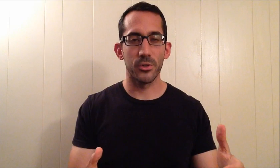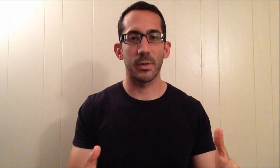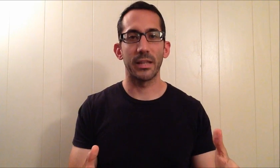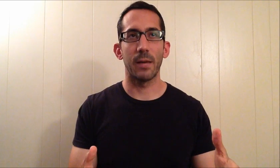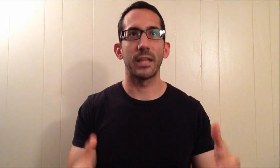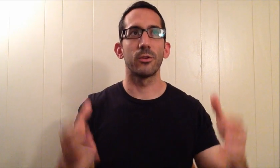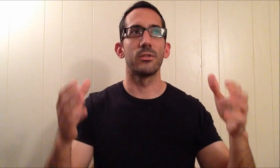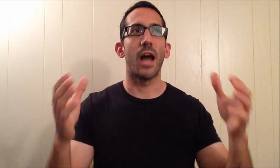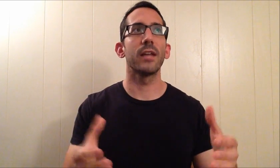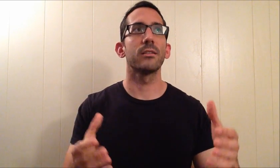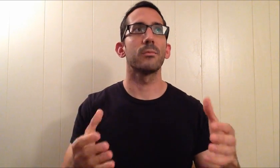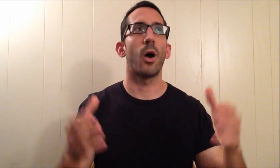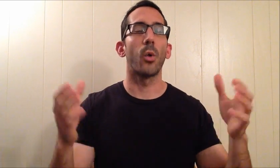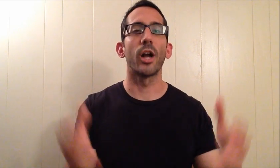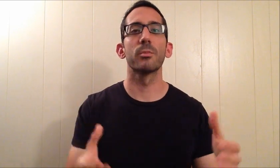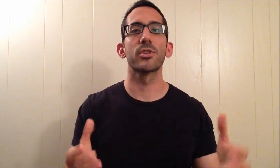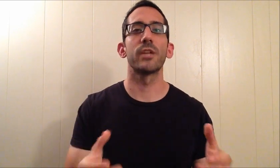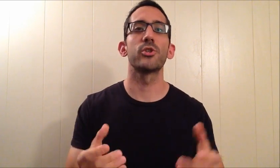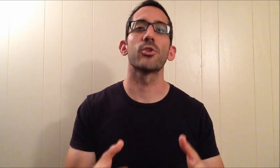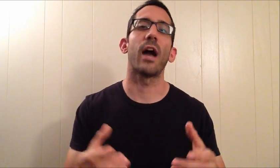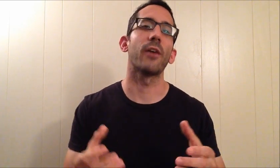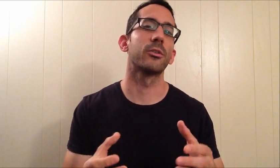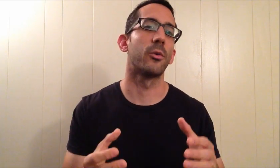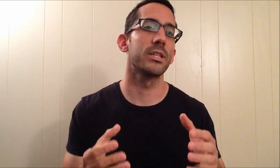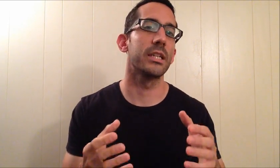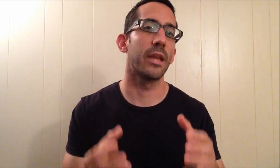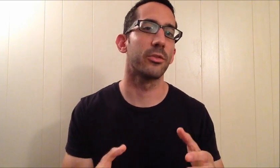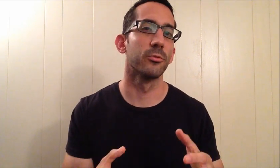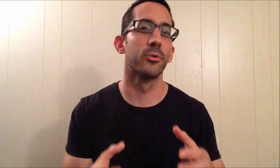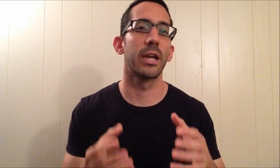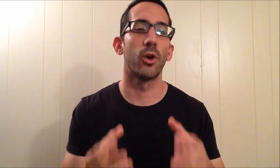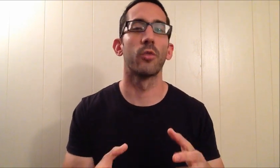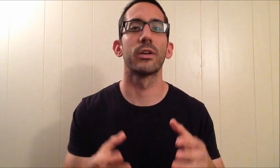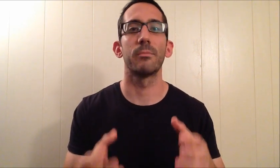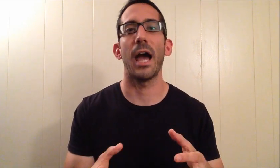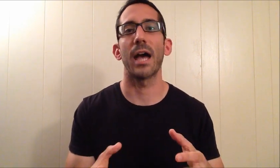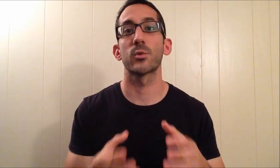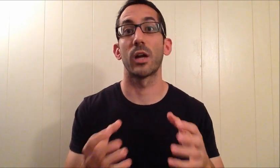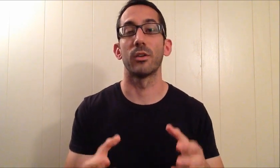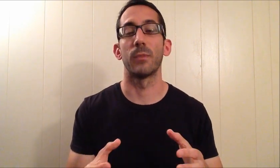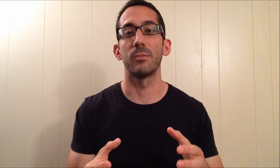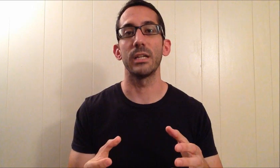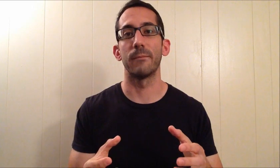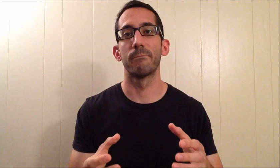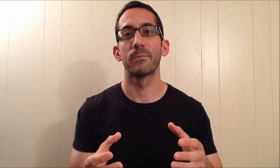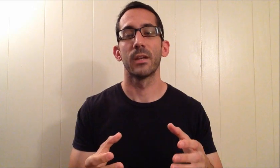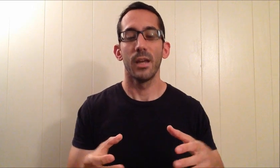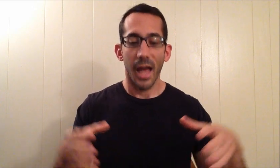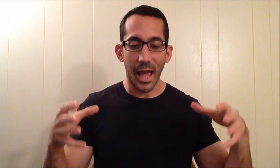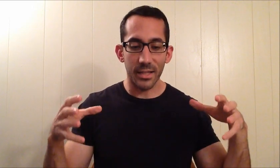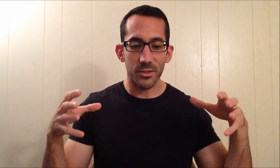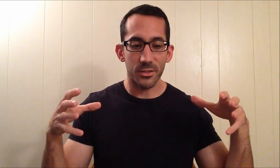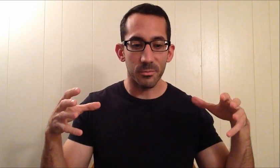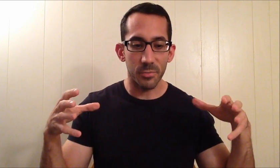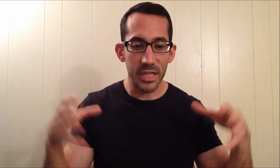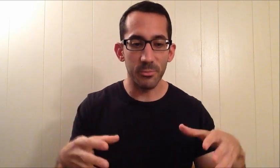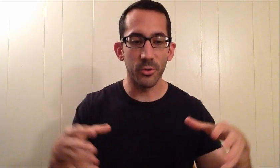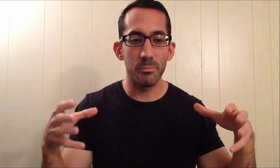throws something at them that they're not 100% sure how they're going to get through, get over, get past, whatever it might be. And people